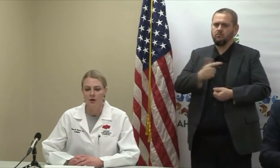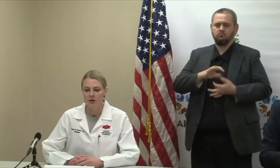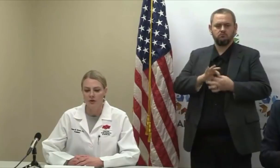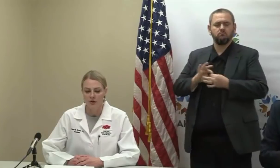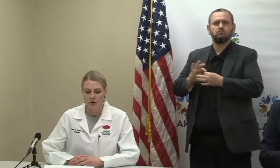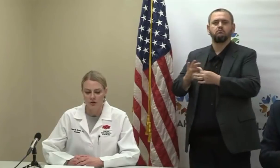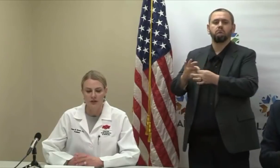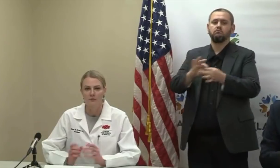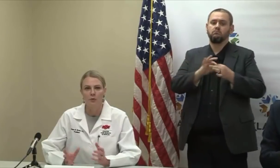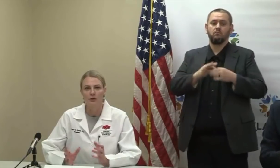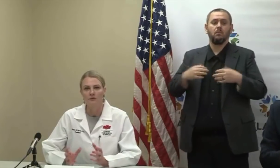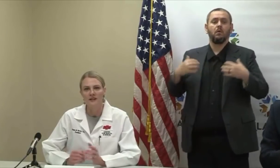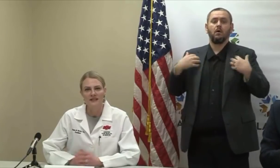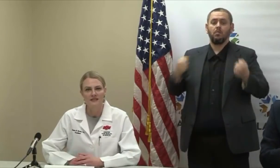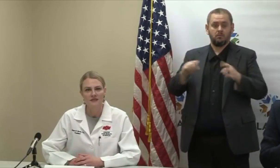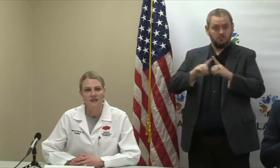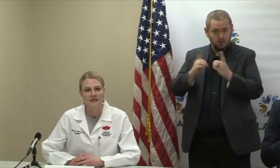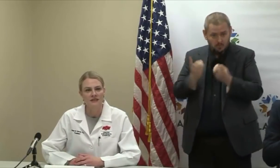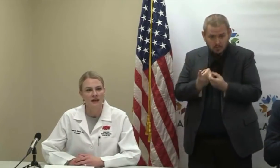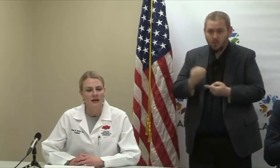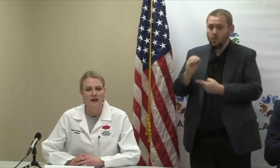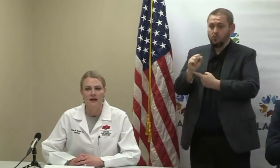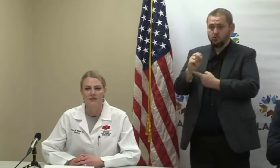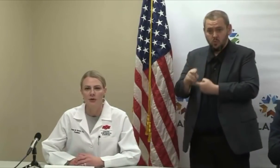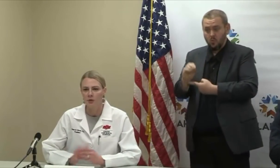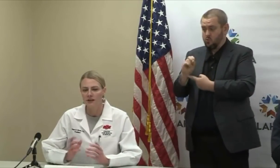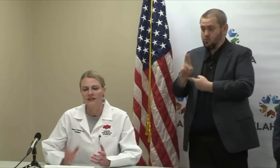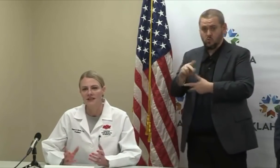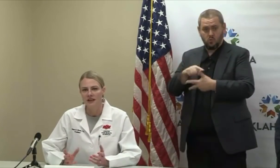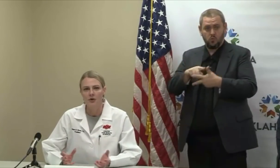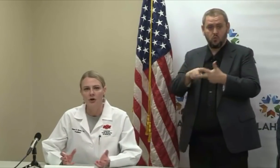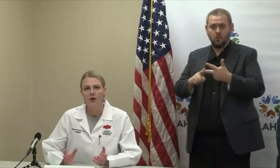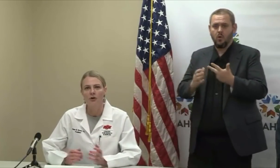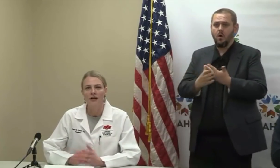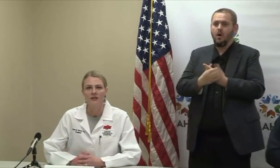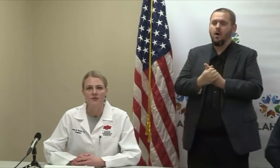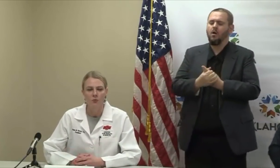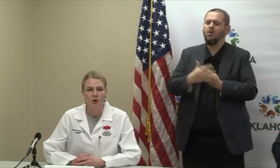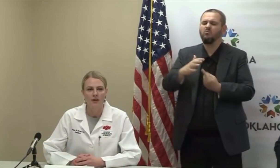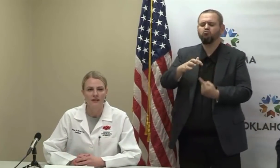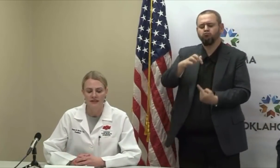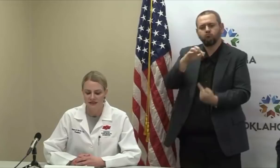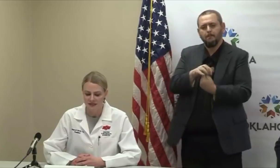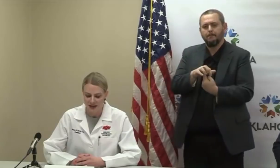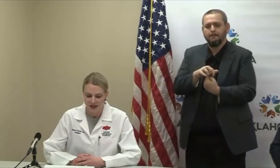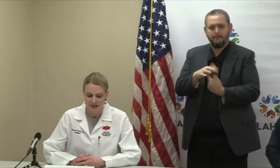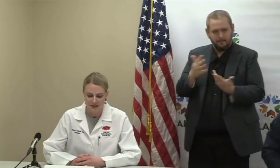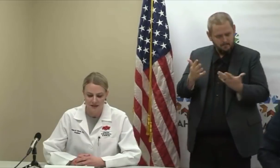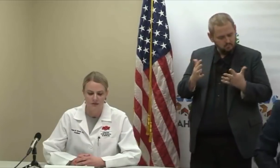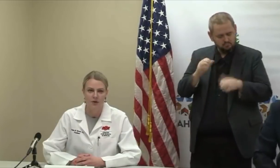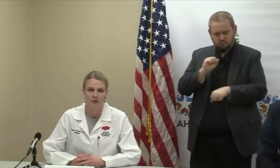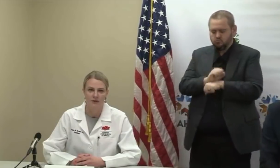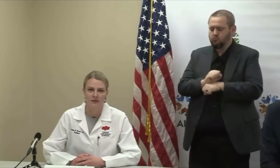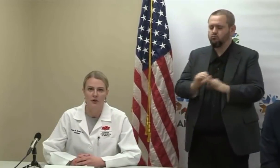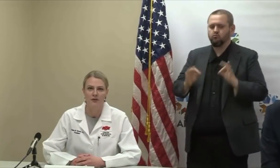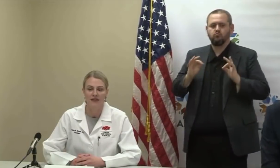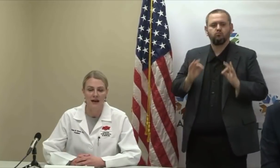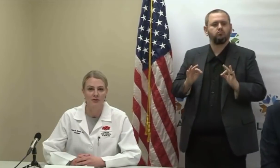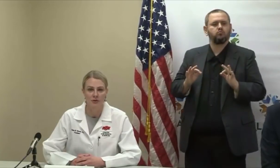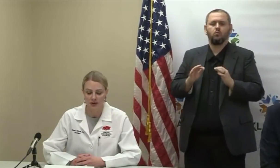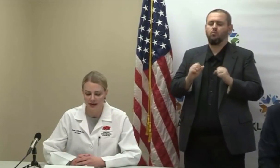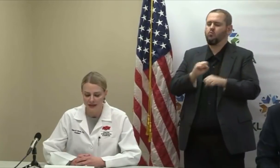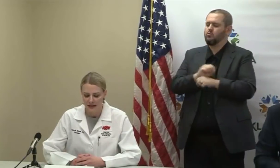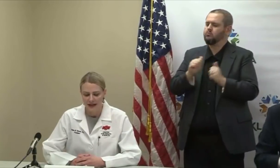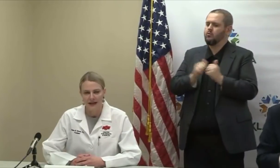are the important piece of this. They are working together all as one state department of health